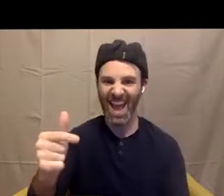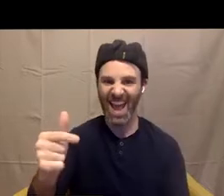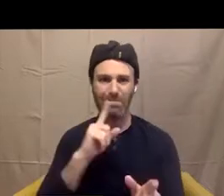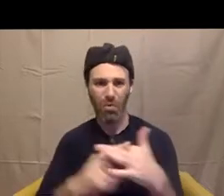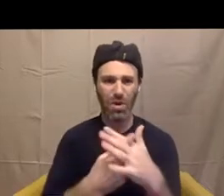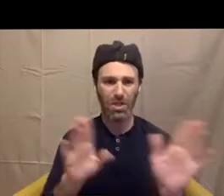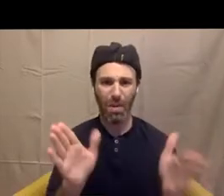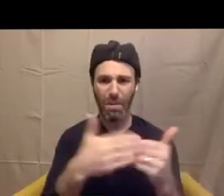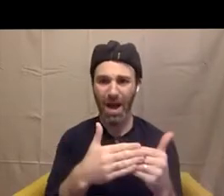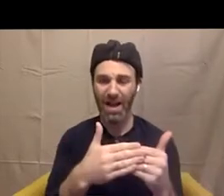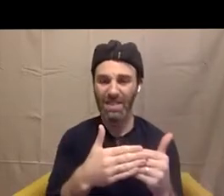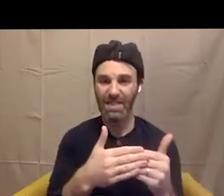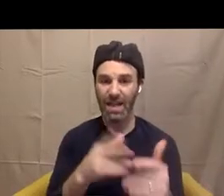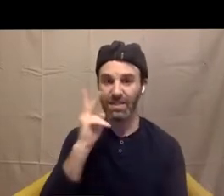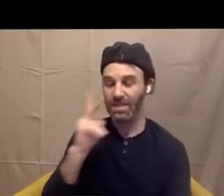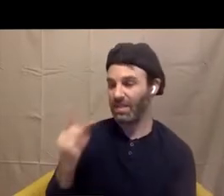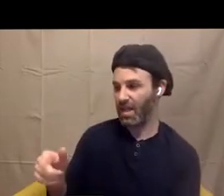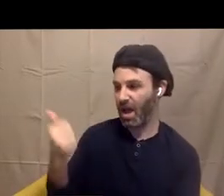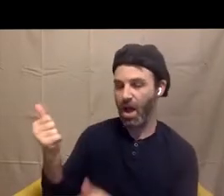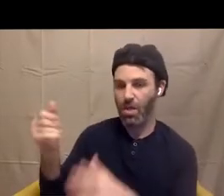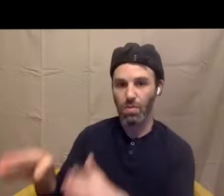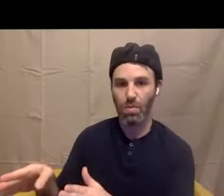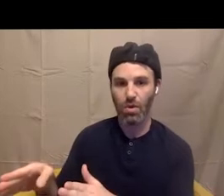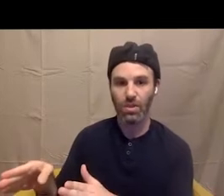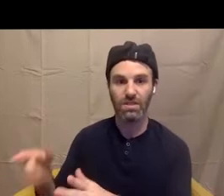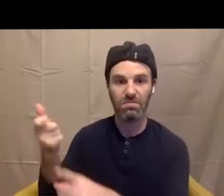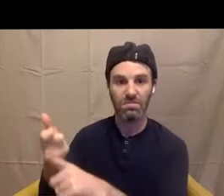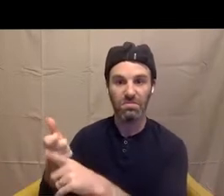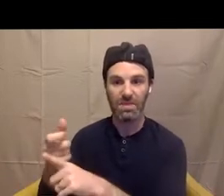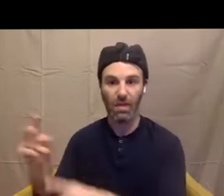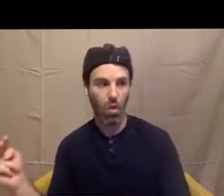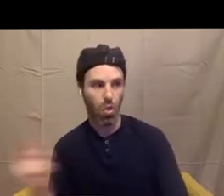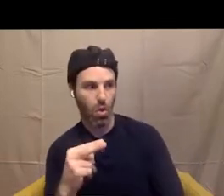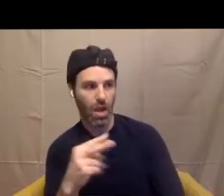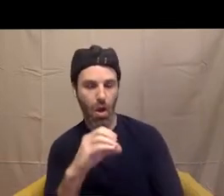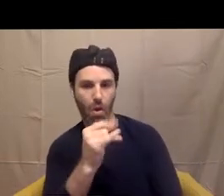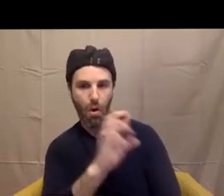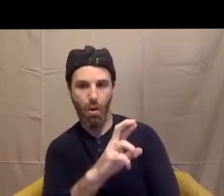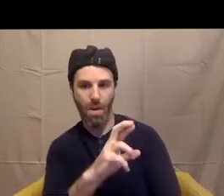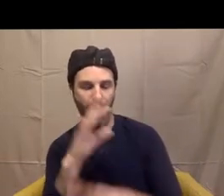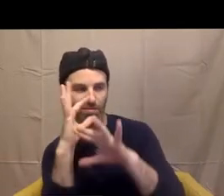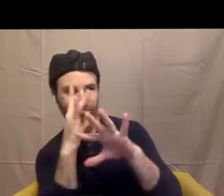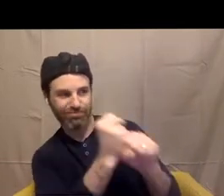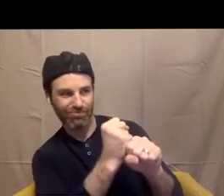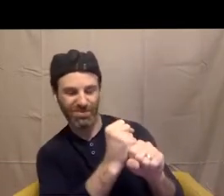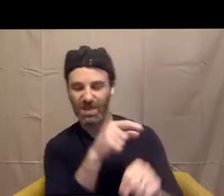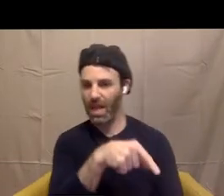who has also found something that she's very excited about, which is Omar. And that will develop into a crush later on. And then the last panel